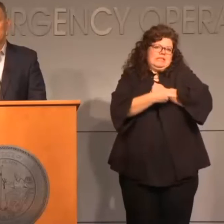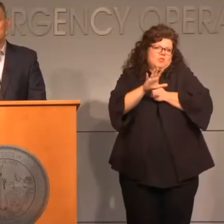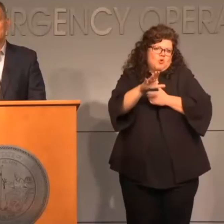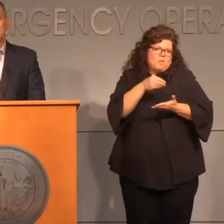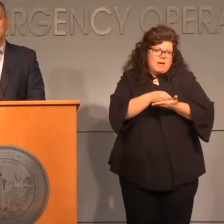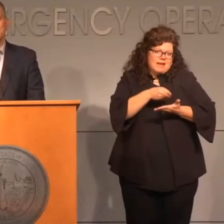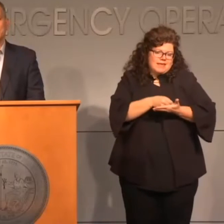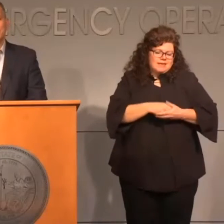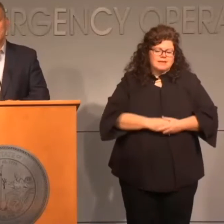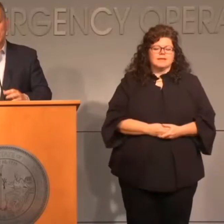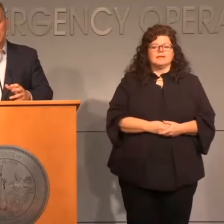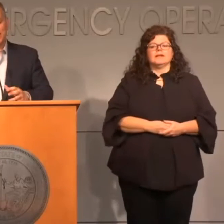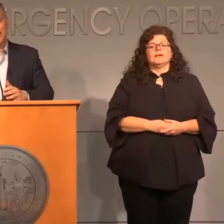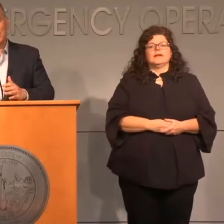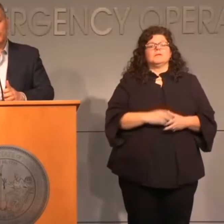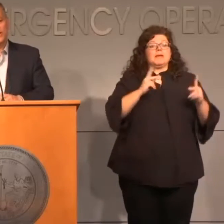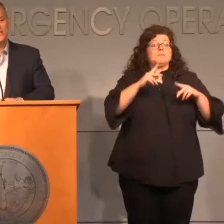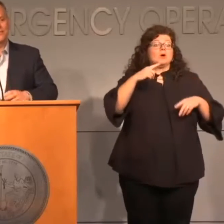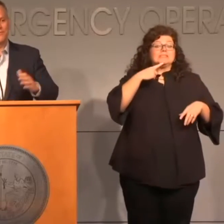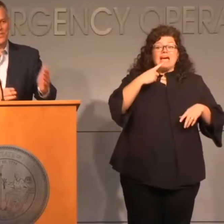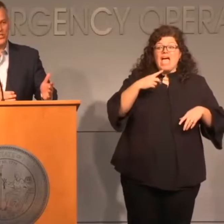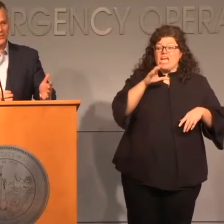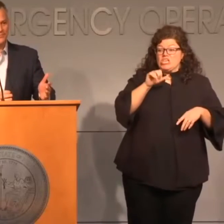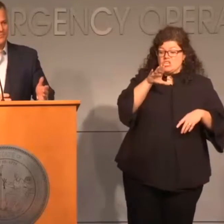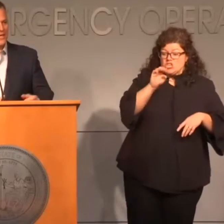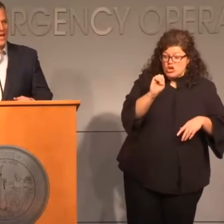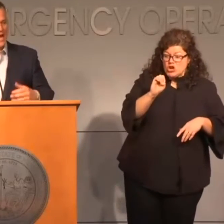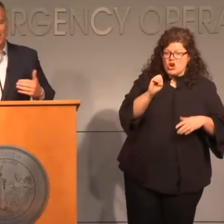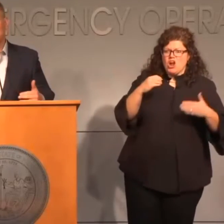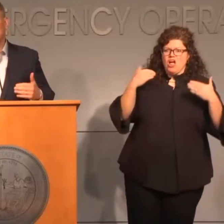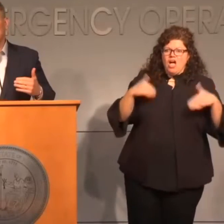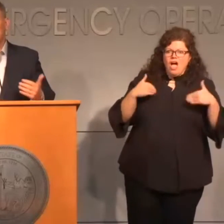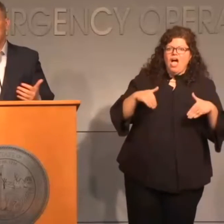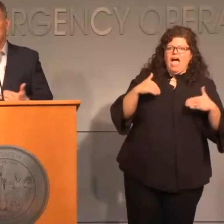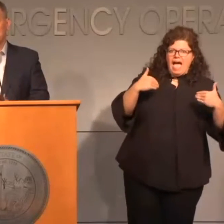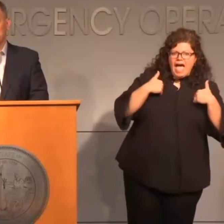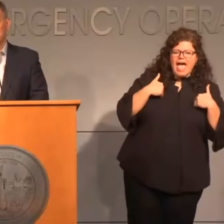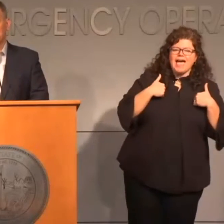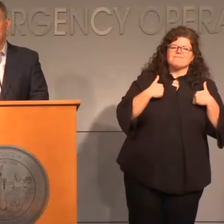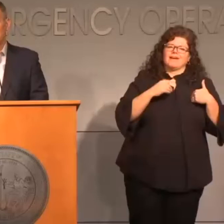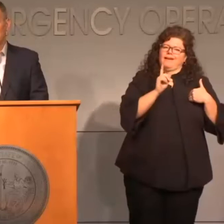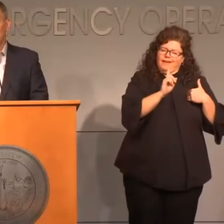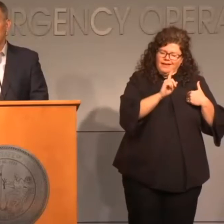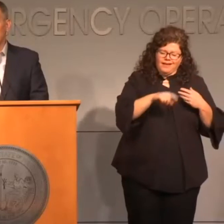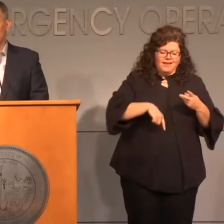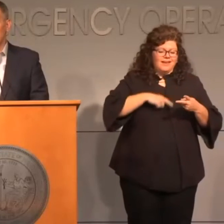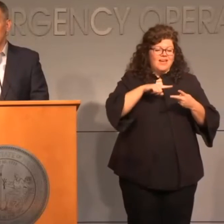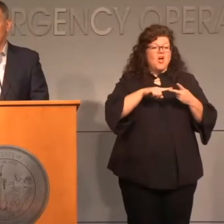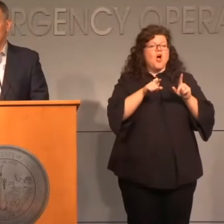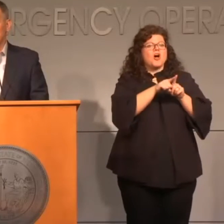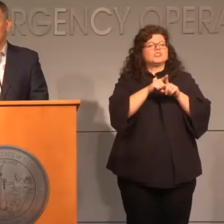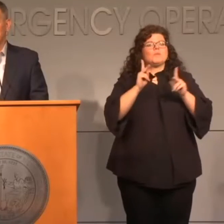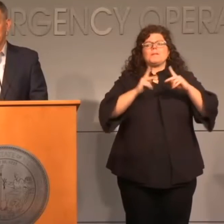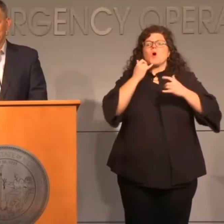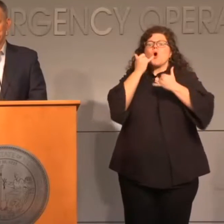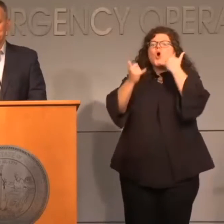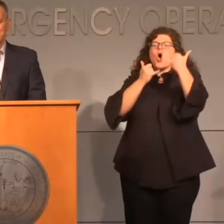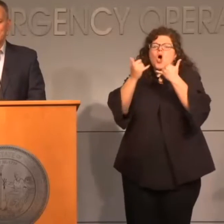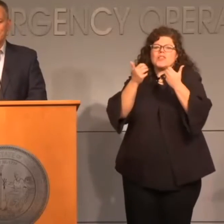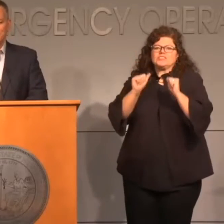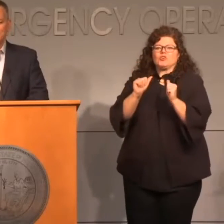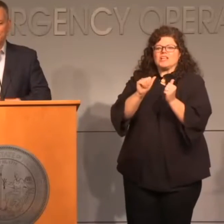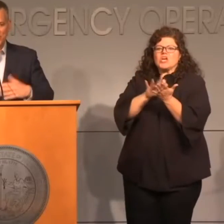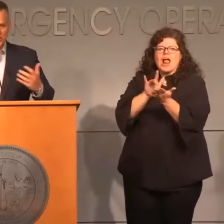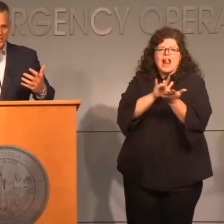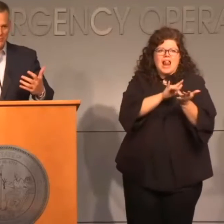we are seeing an increase in phishing and telemarketing robocall attempts.